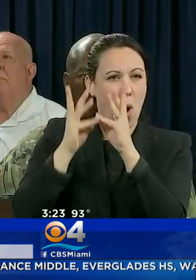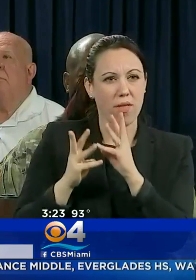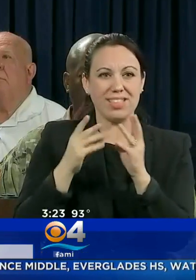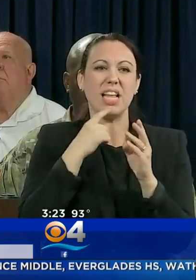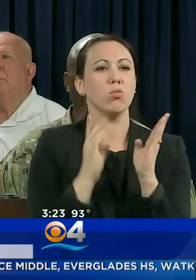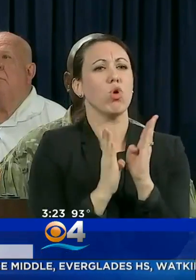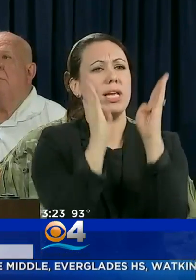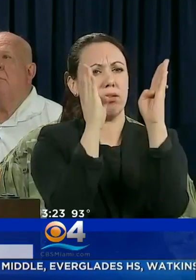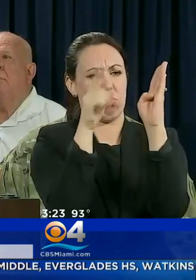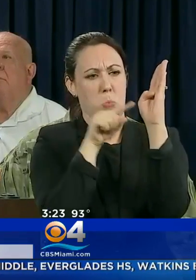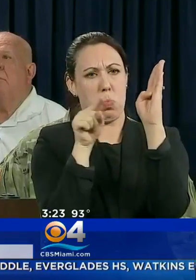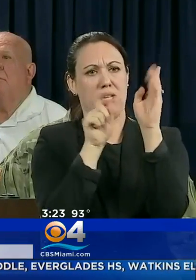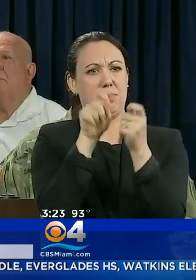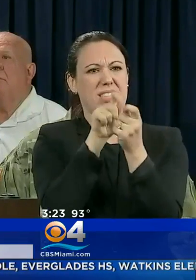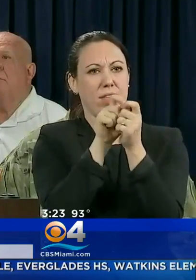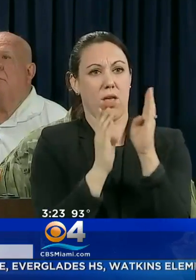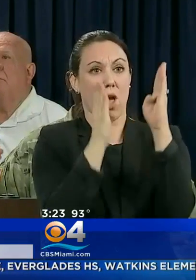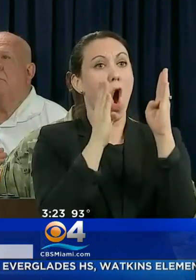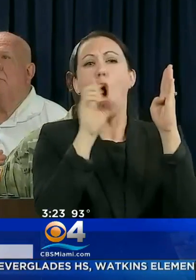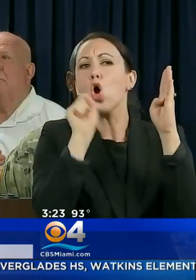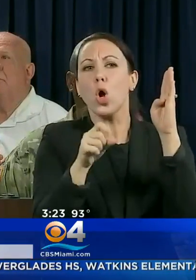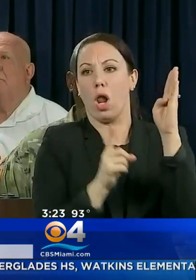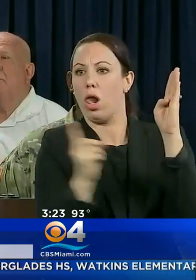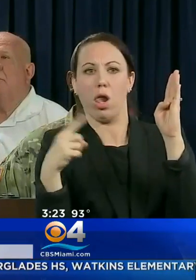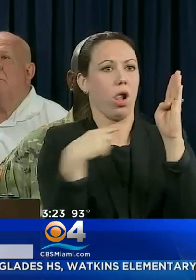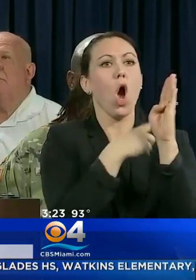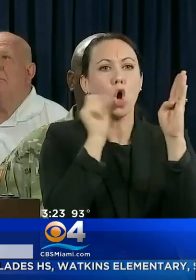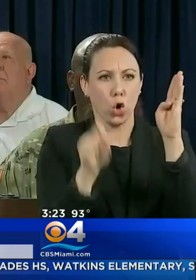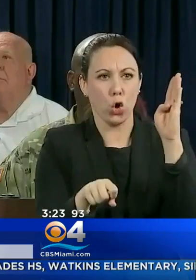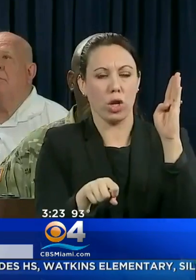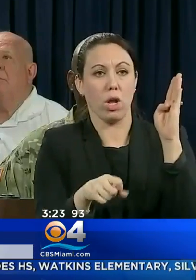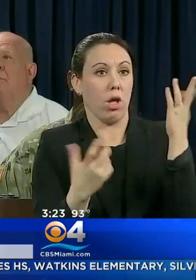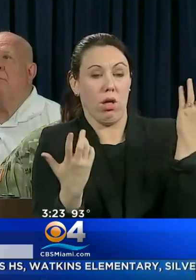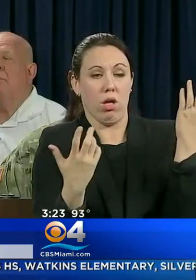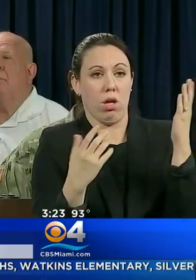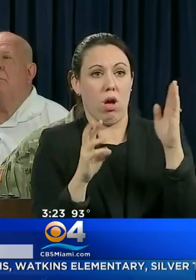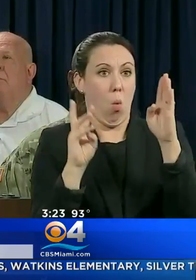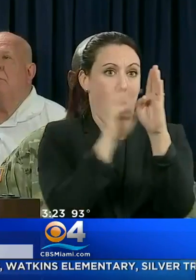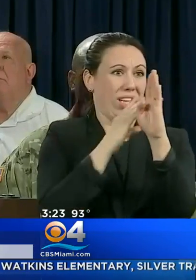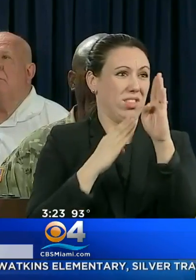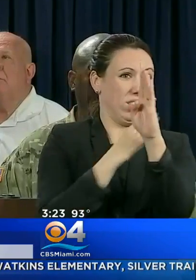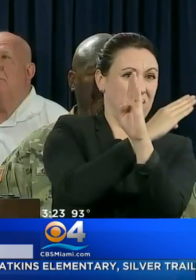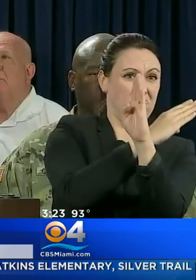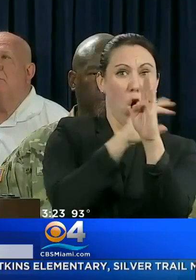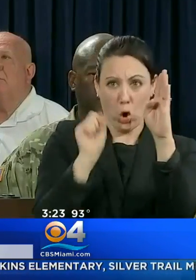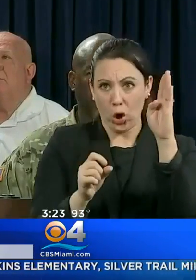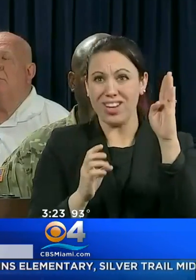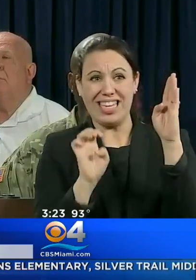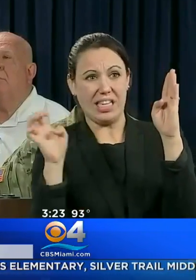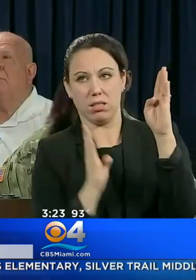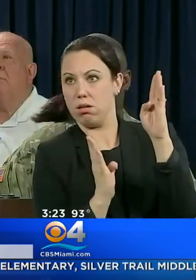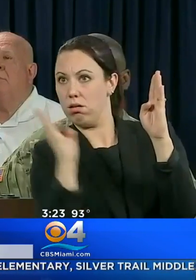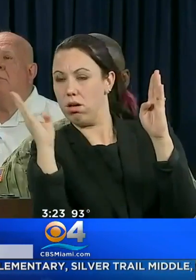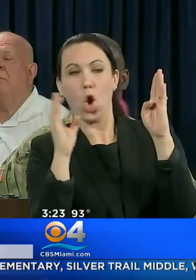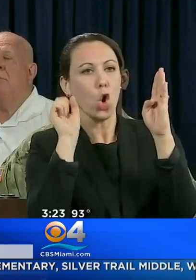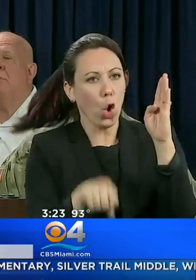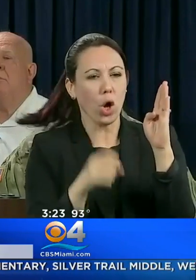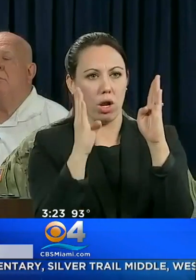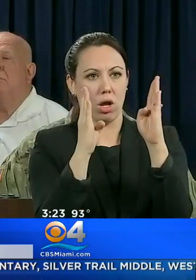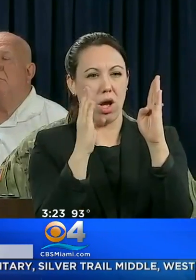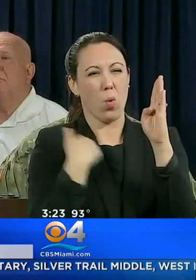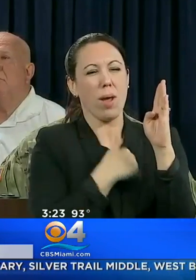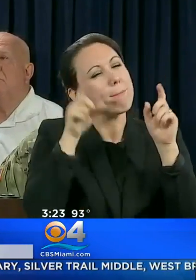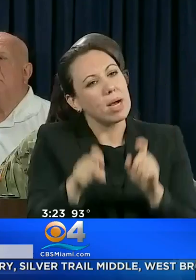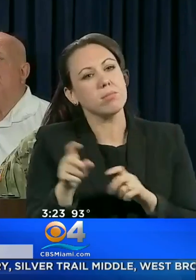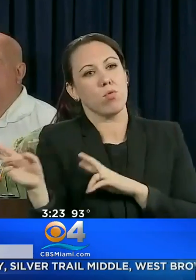CONE AND HAS GOING UP THE EAST COAST, IT COULD MOVE FURTHER WEST. IT COULD ALSO GO EAST. BUT WE ALL HAVE TO BE